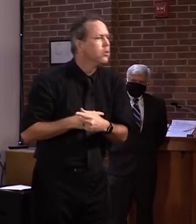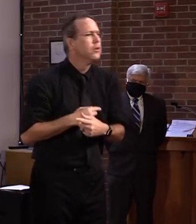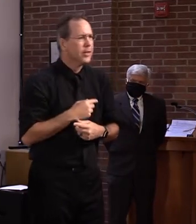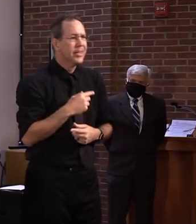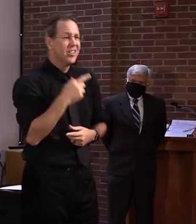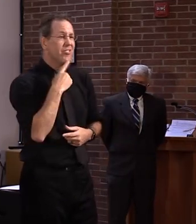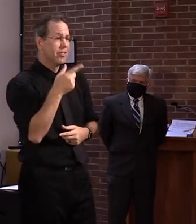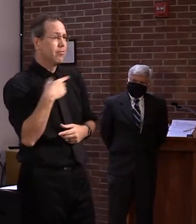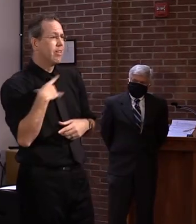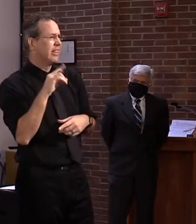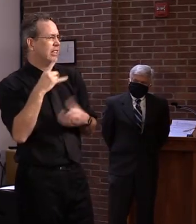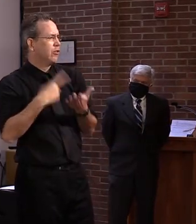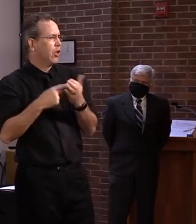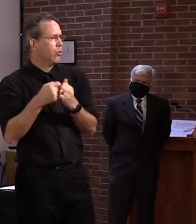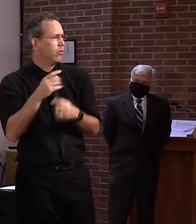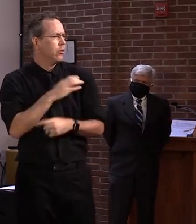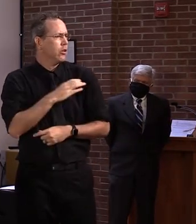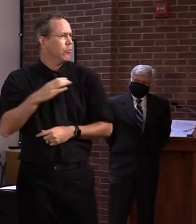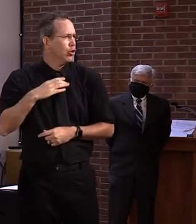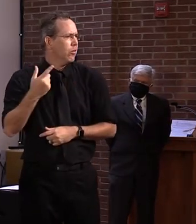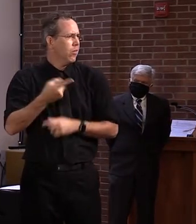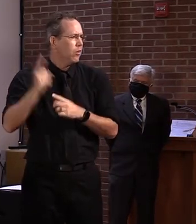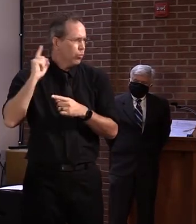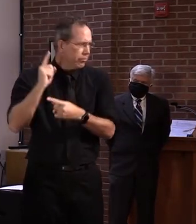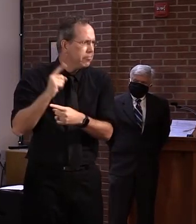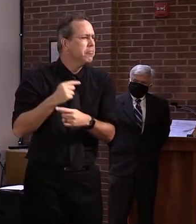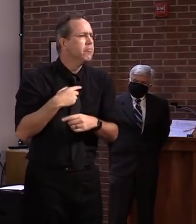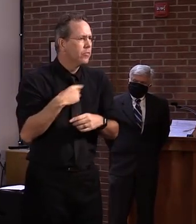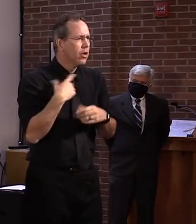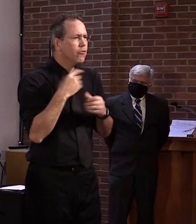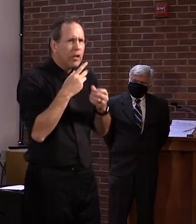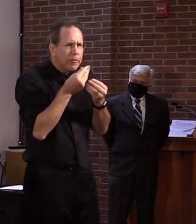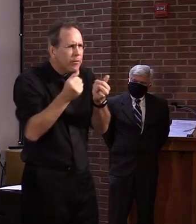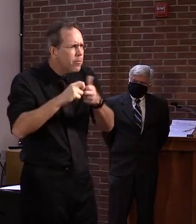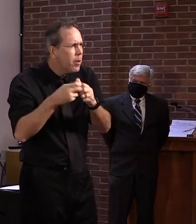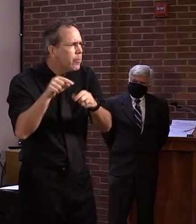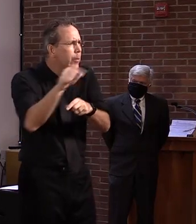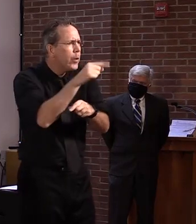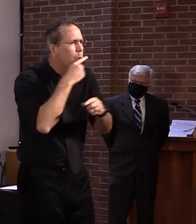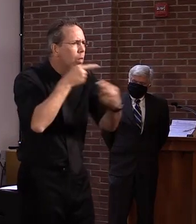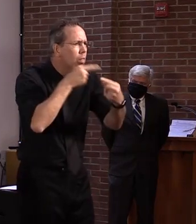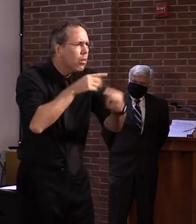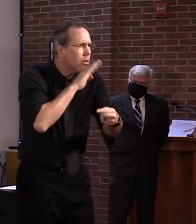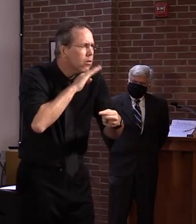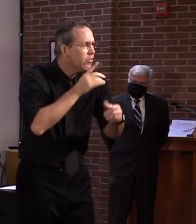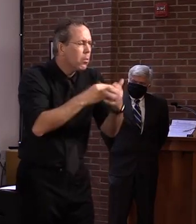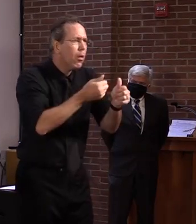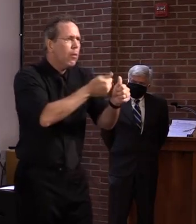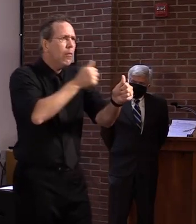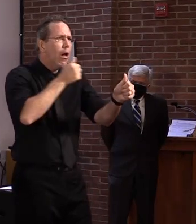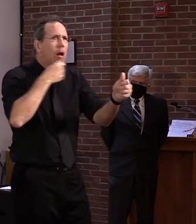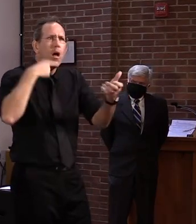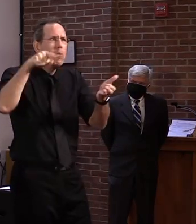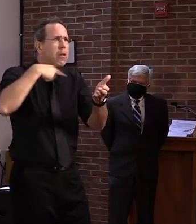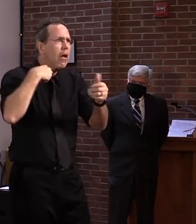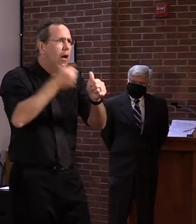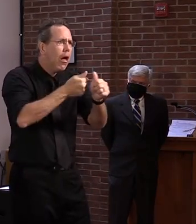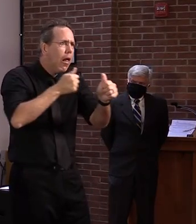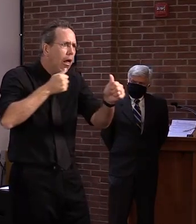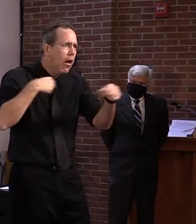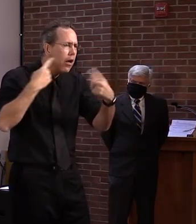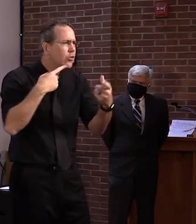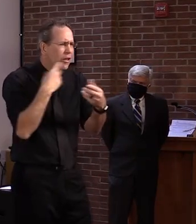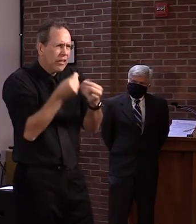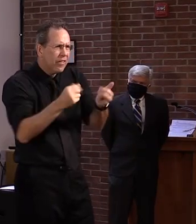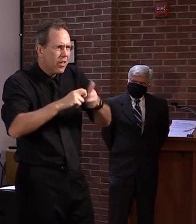I'm not sure what the numbers are to date, but we knew we had a backlog at that point in time and we were working our way through it.